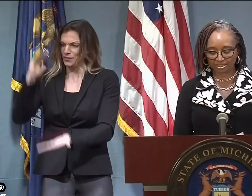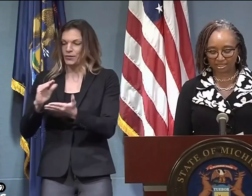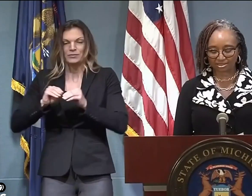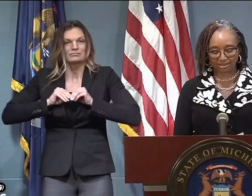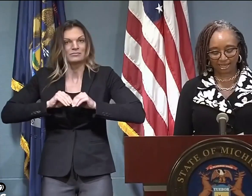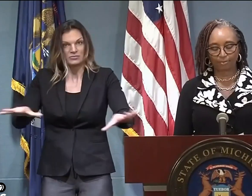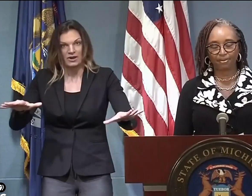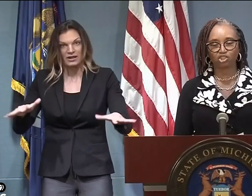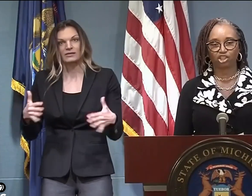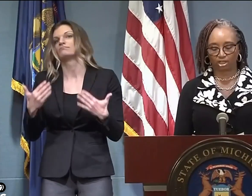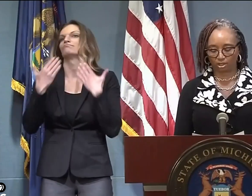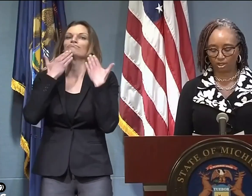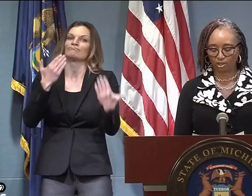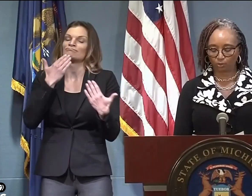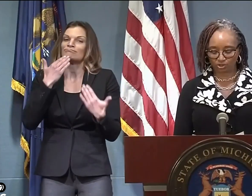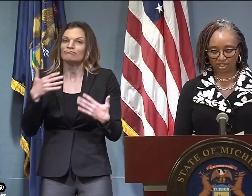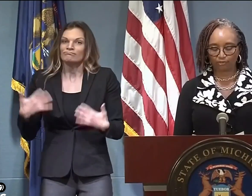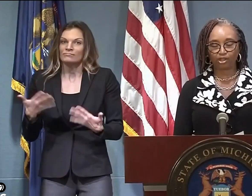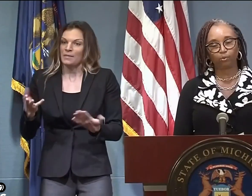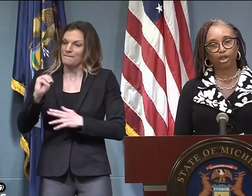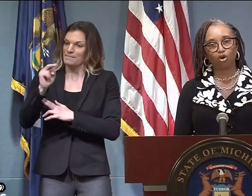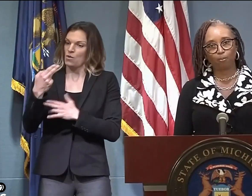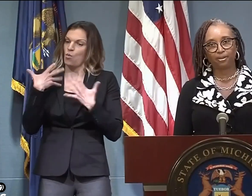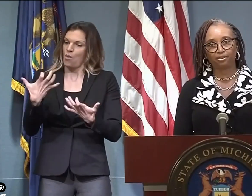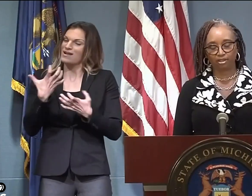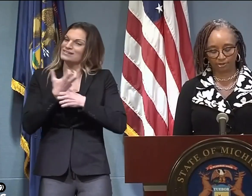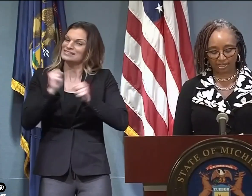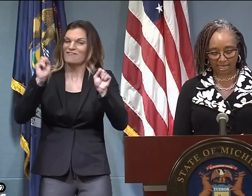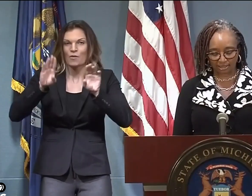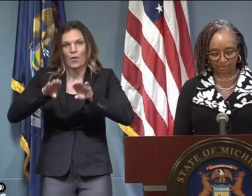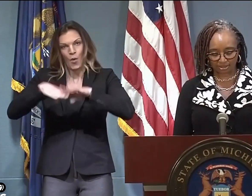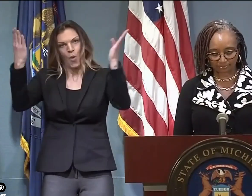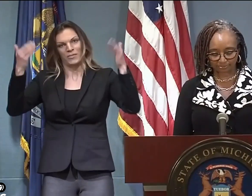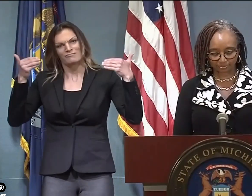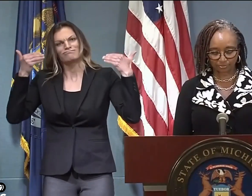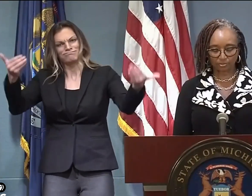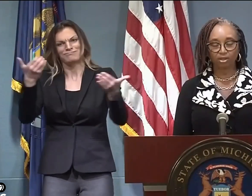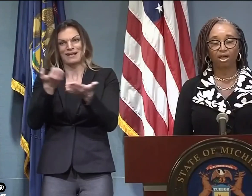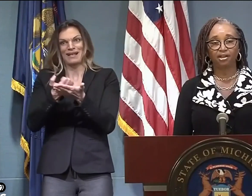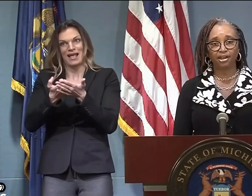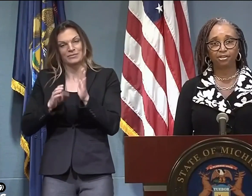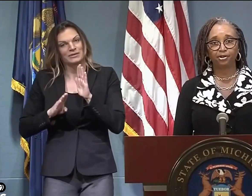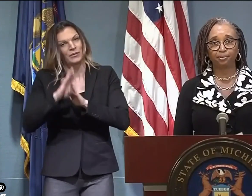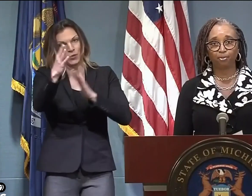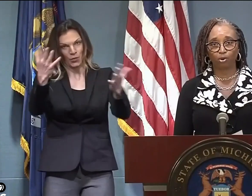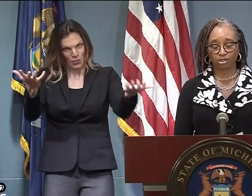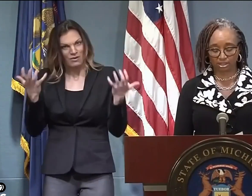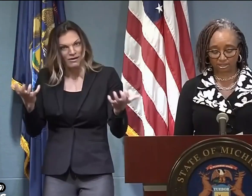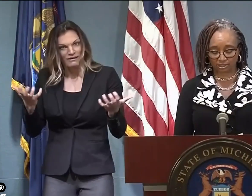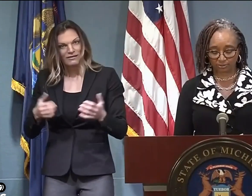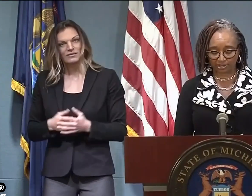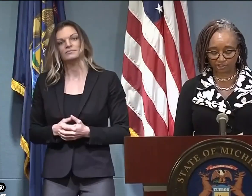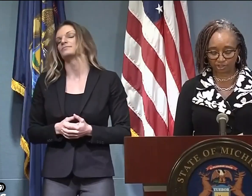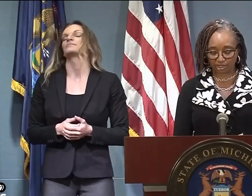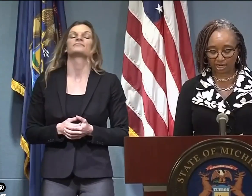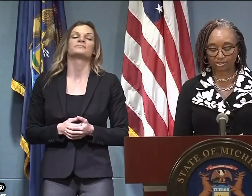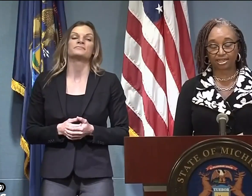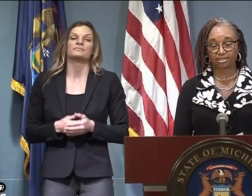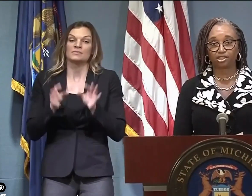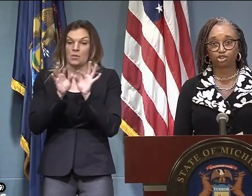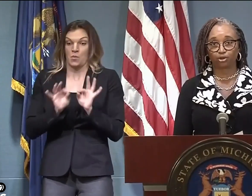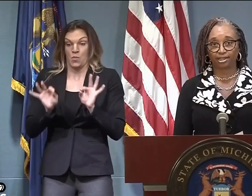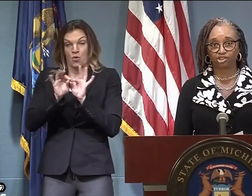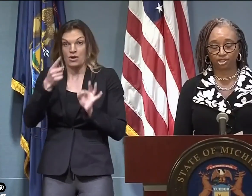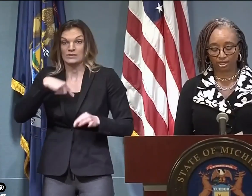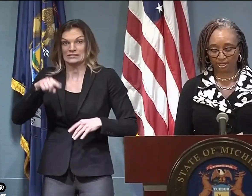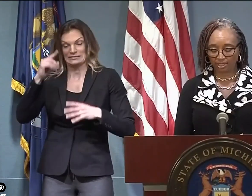of COVID-19, and helping states like Michigan safely reopen their economies. Another